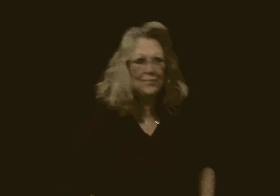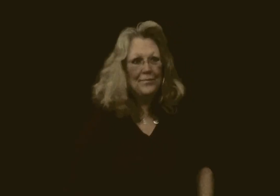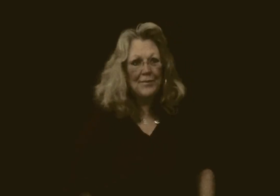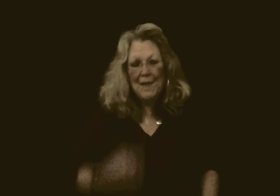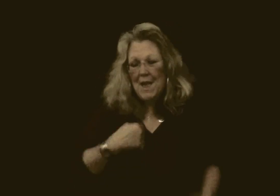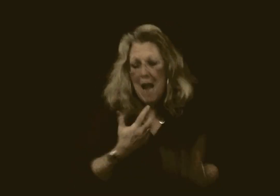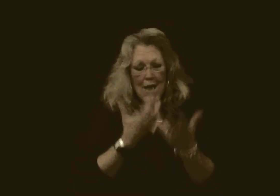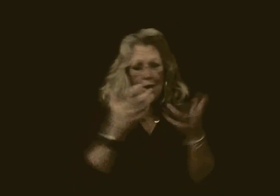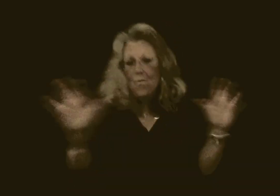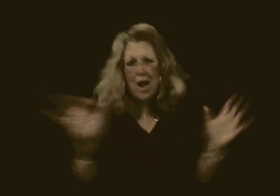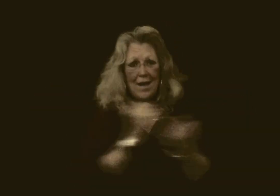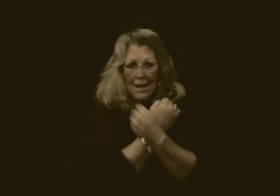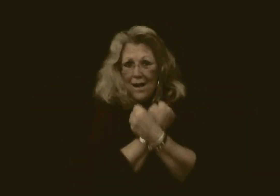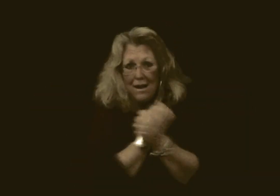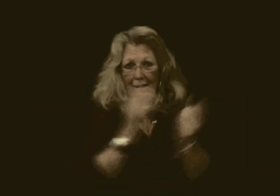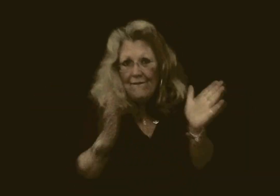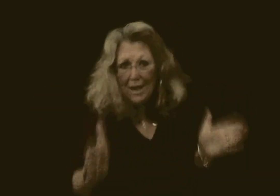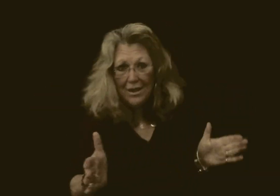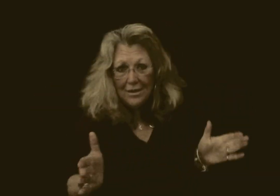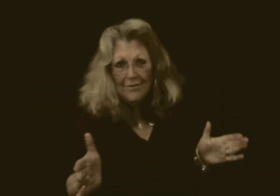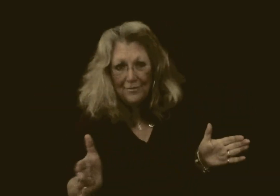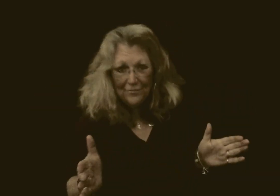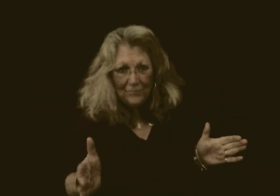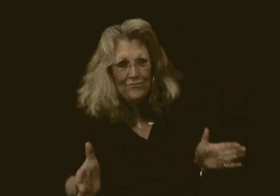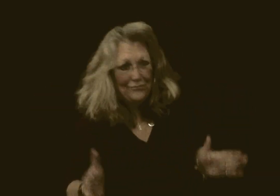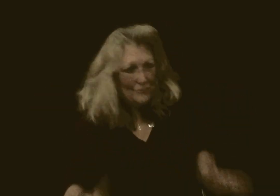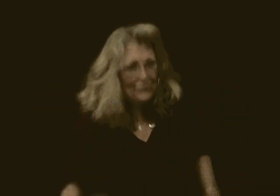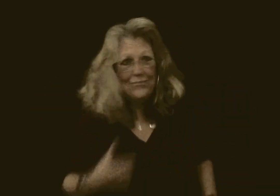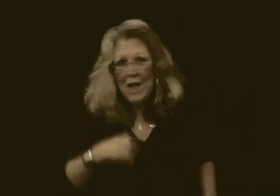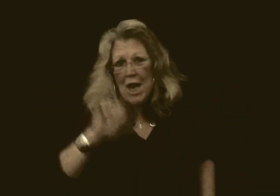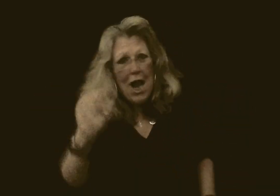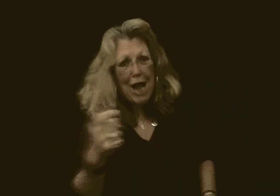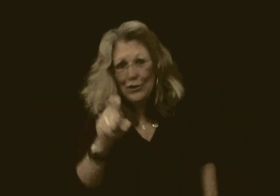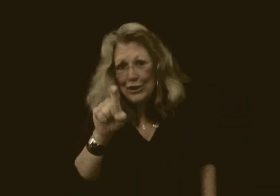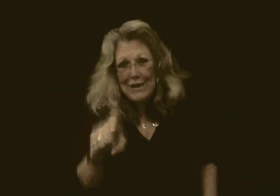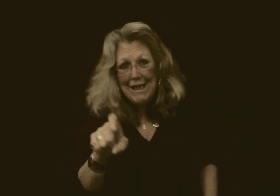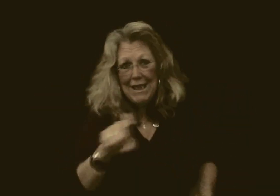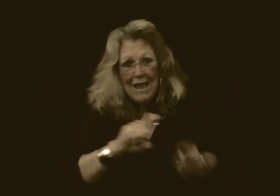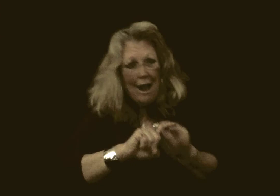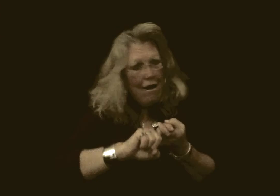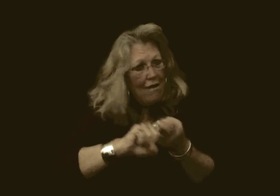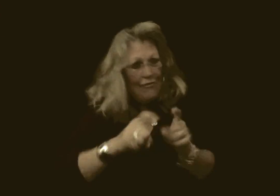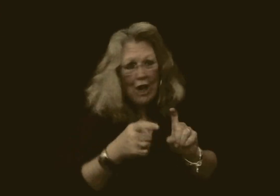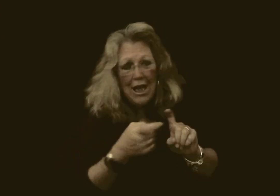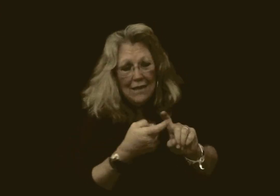I don't want a lover I don't want a friend